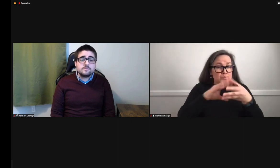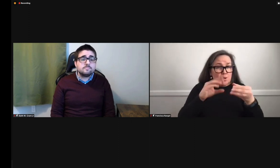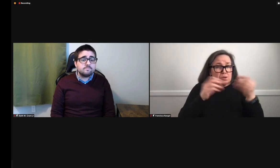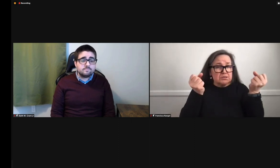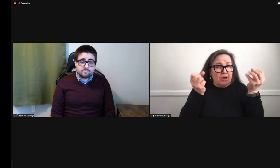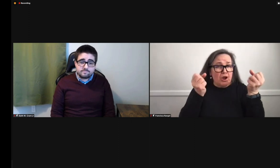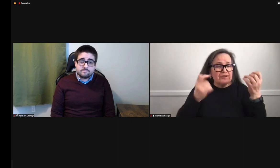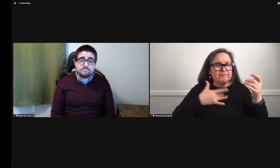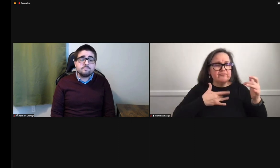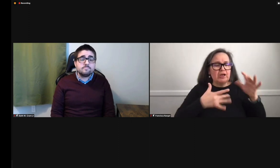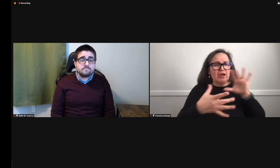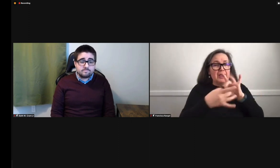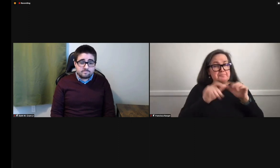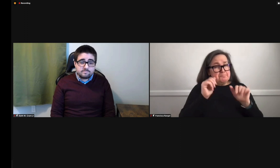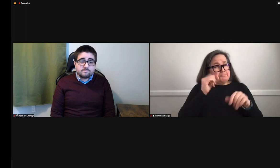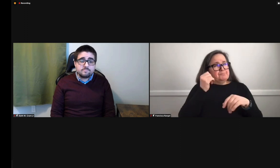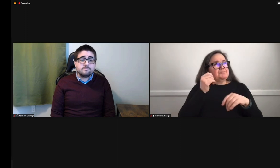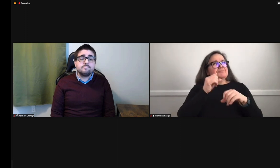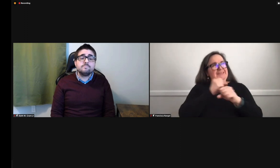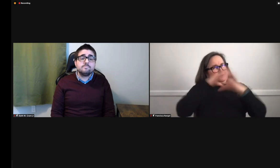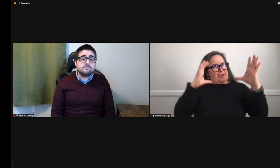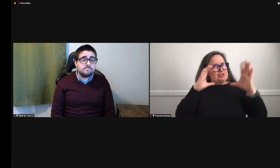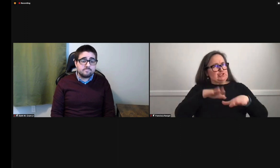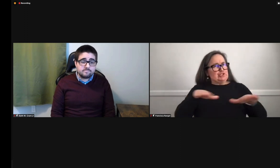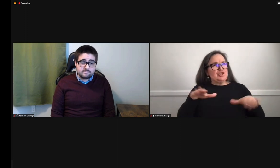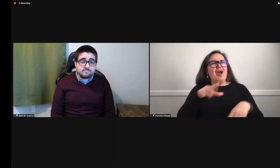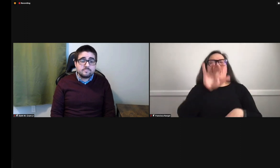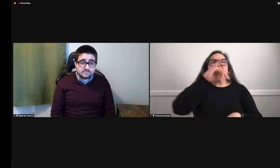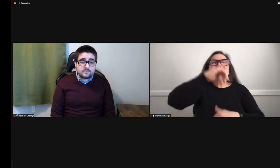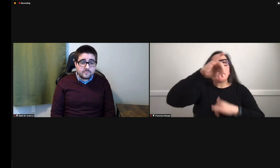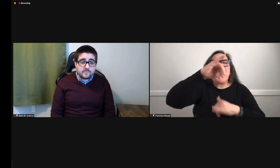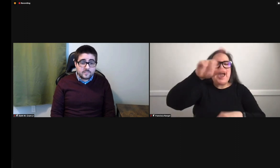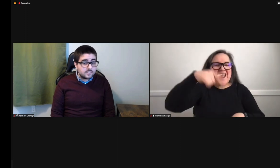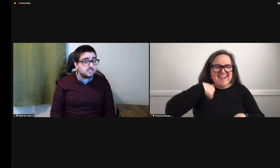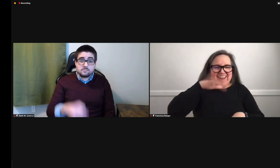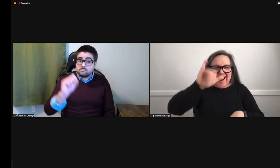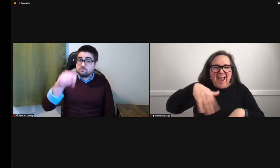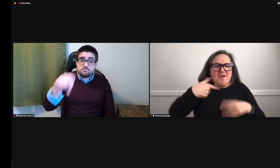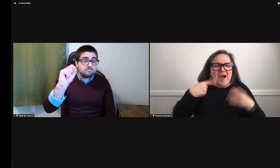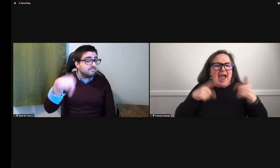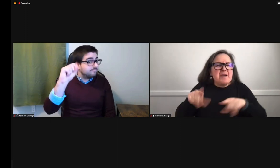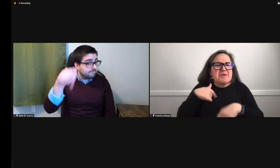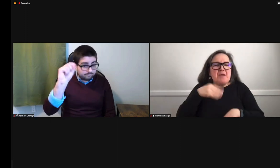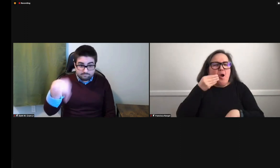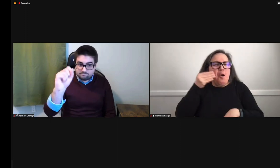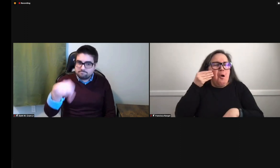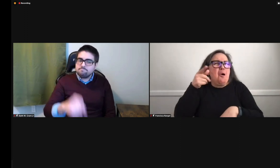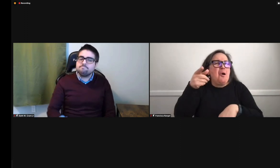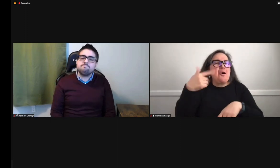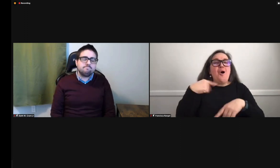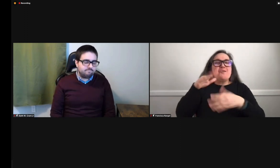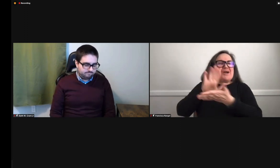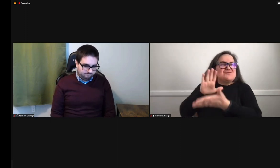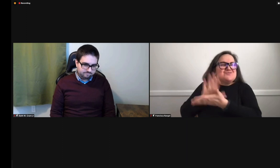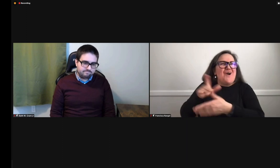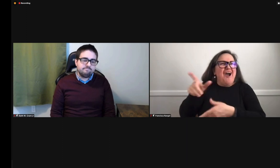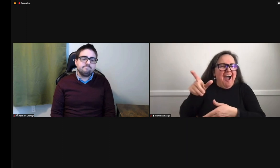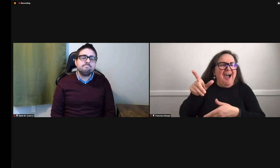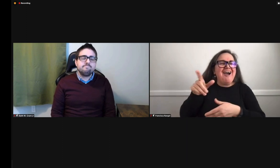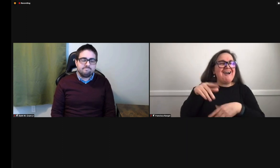the diverse population that we have in the Deaf community. So, Deaf children have someone that they can look up to that looks like them,